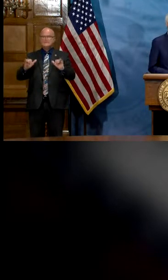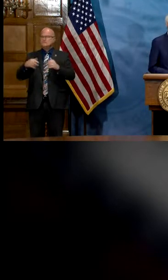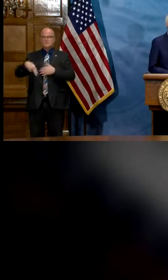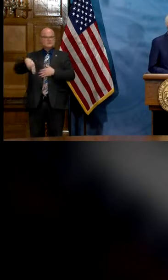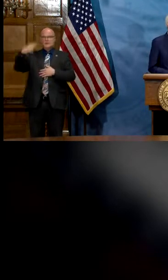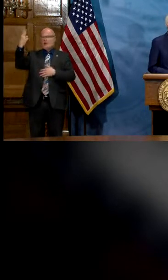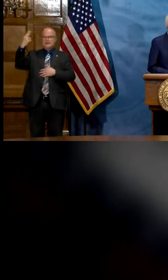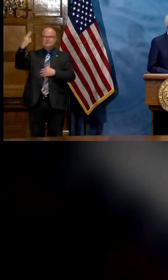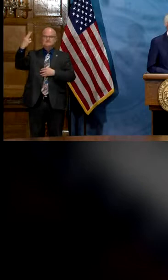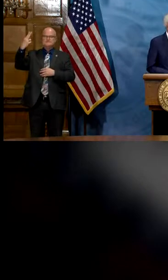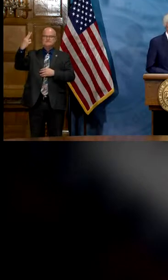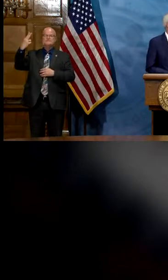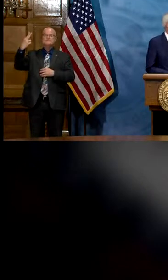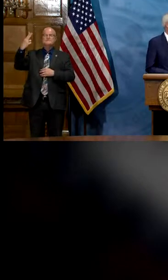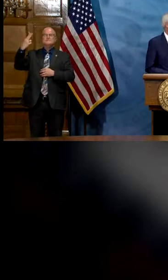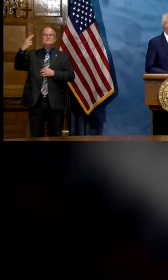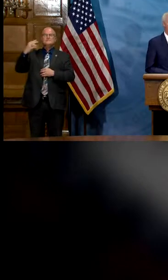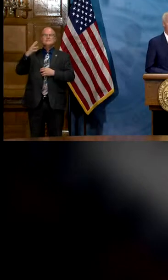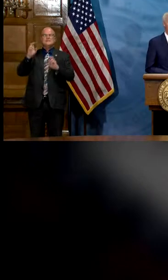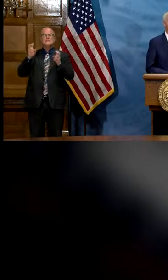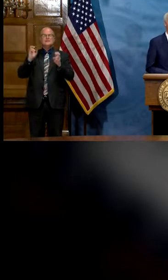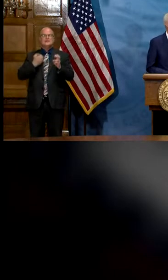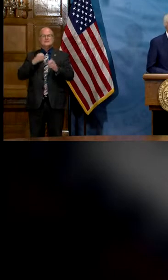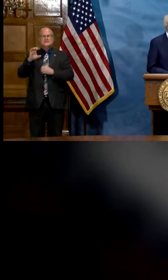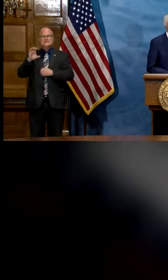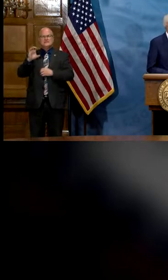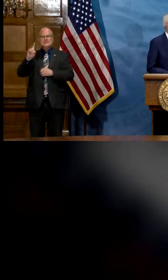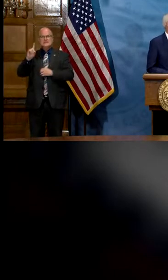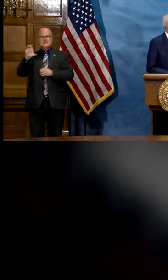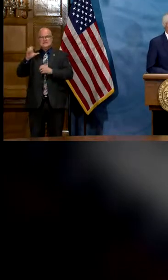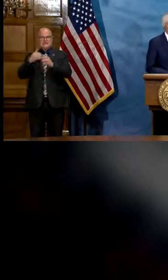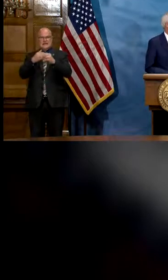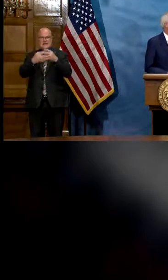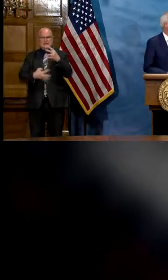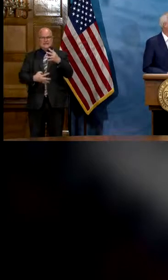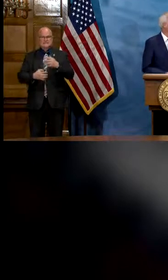high high in terms of our cdc guidance